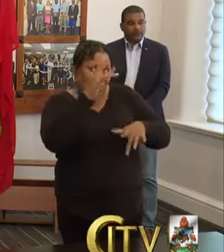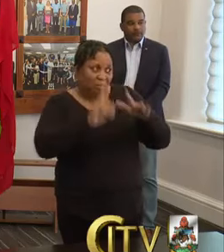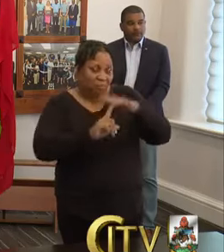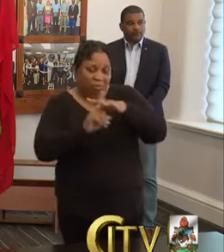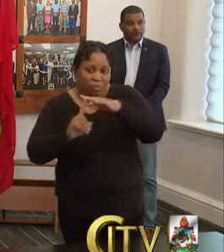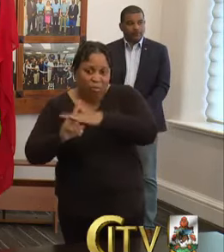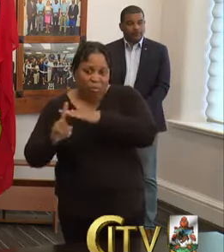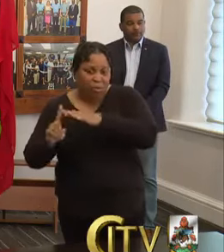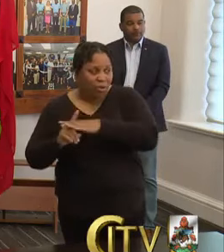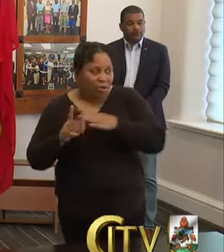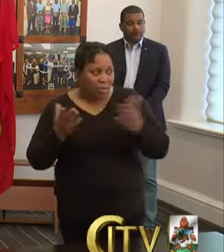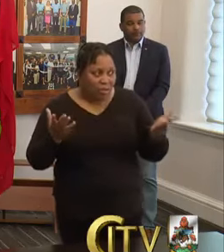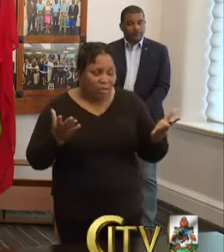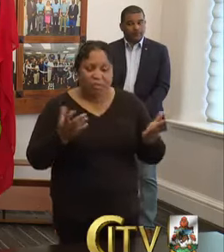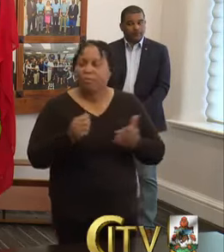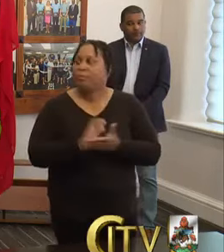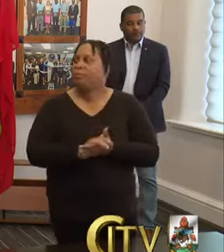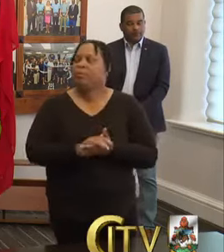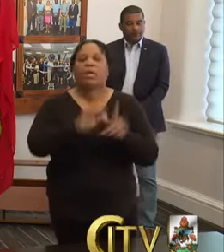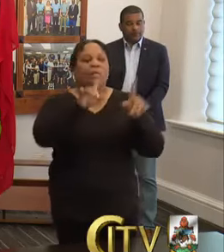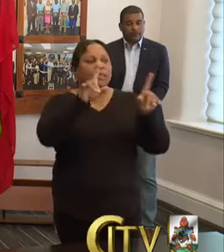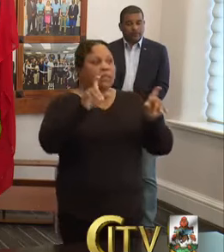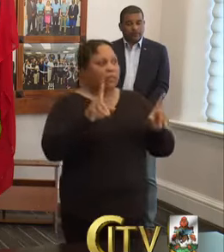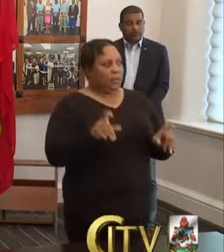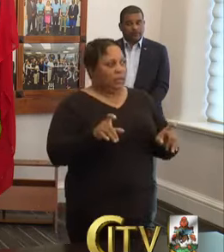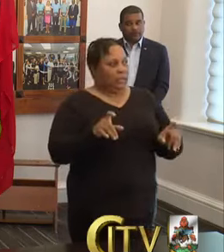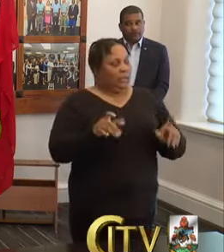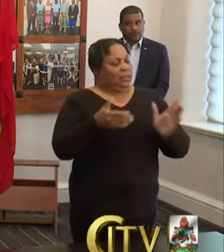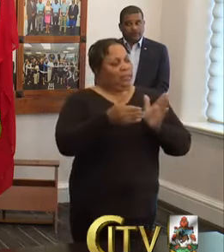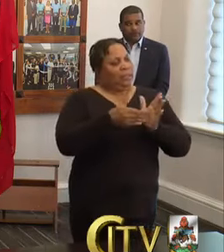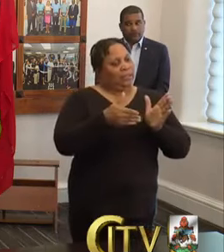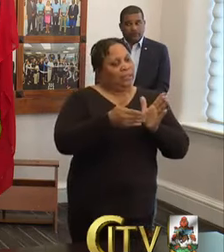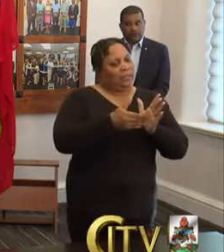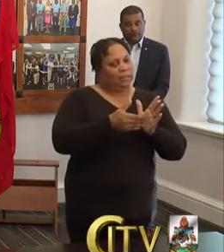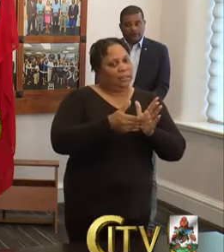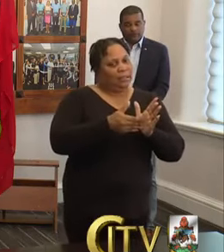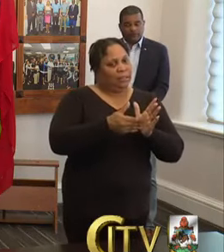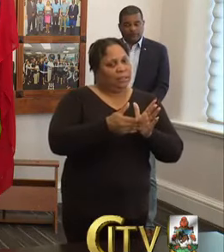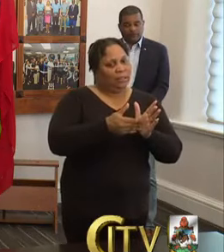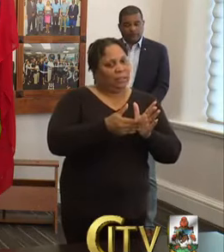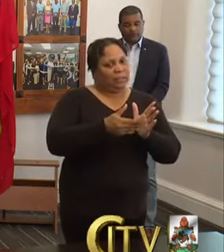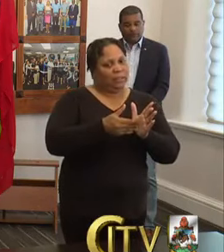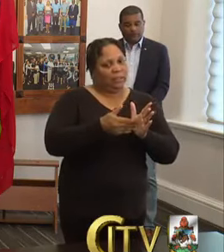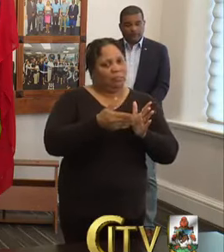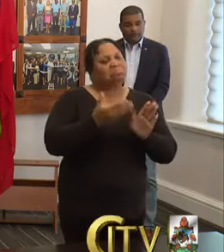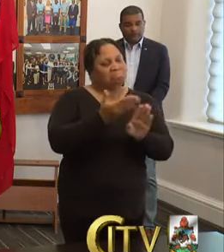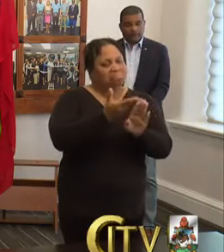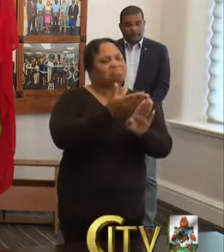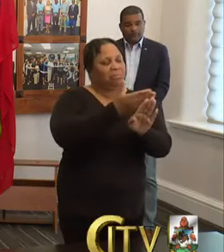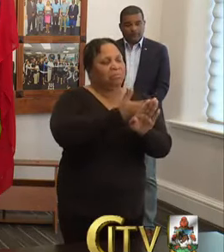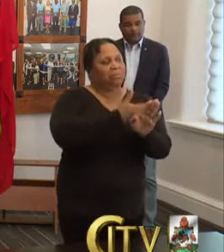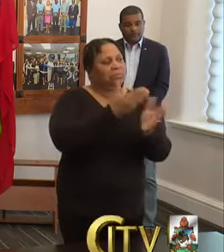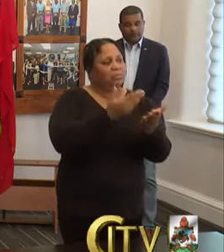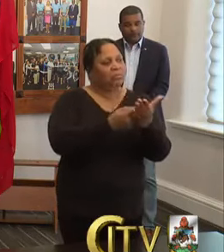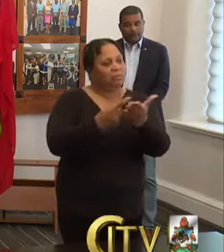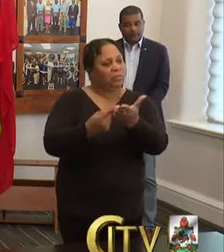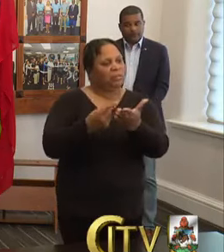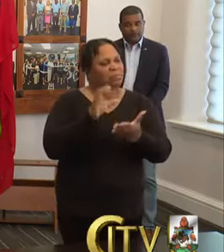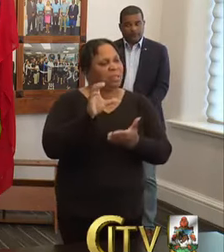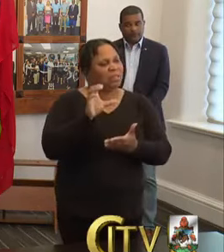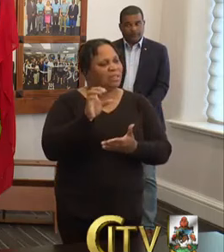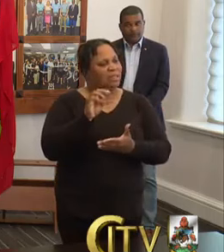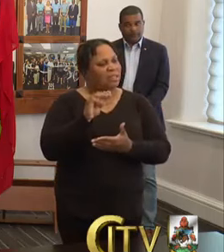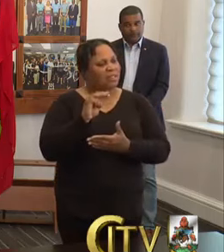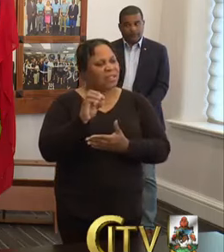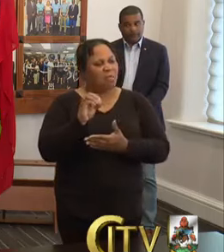the tests were going to CARFA? Well, the testing, as again has been discussed previously, not only by the CMO, but I think I've actually